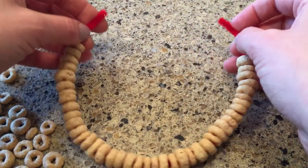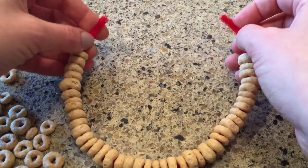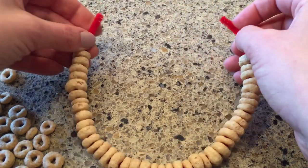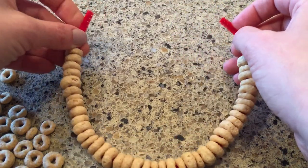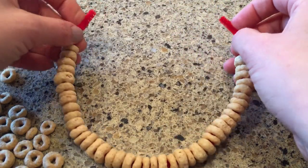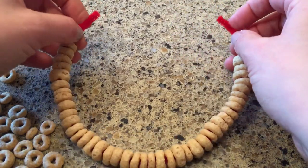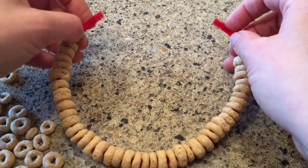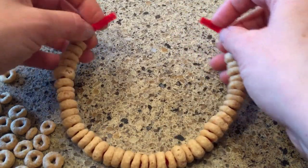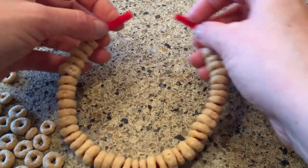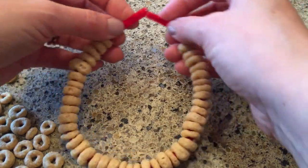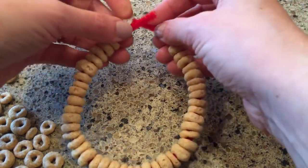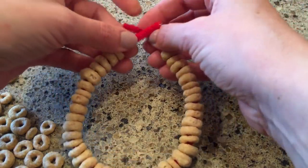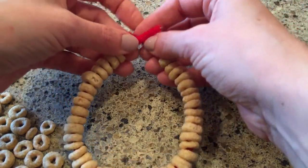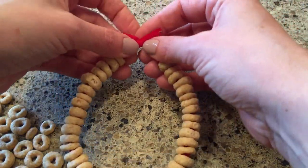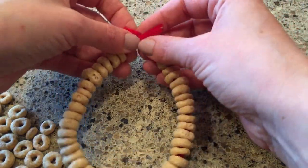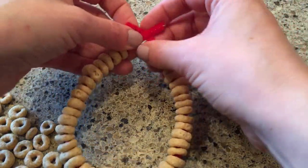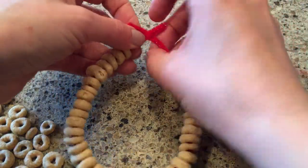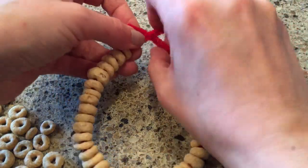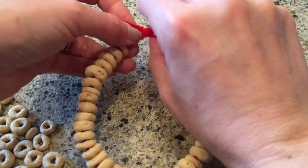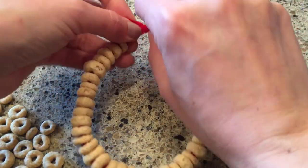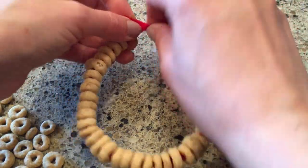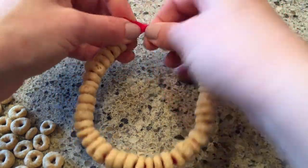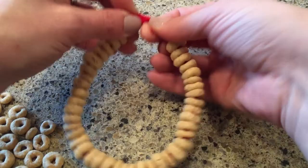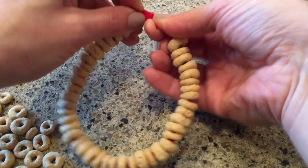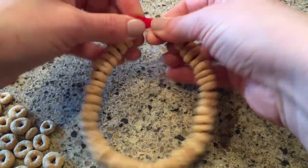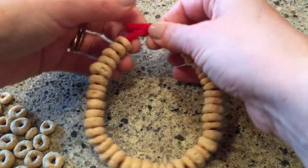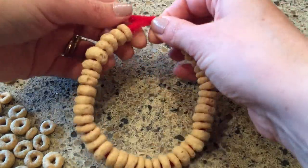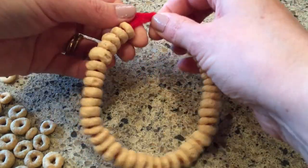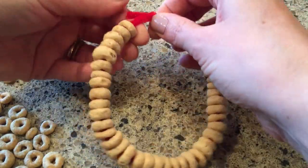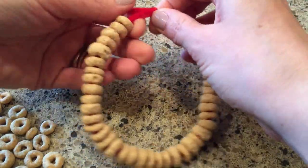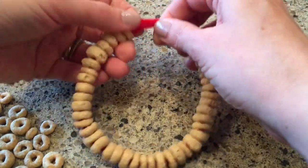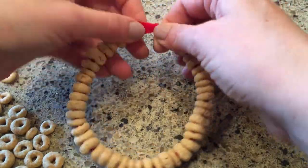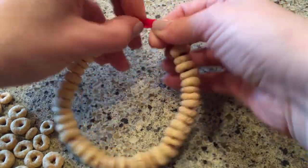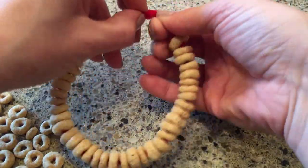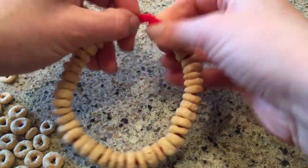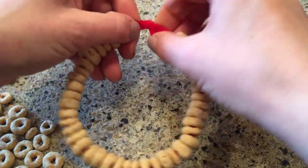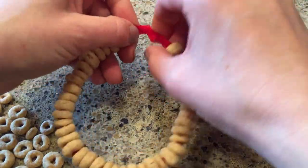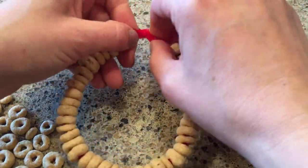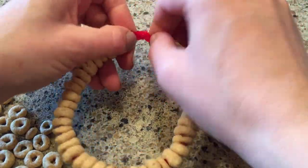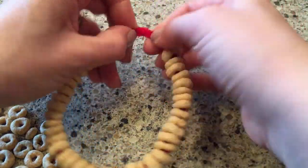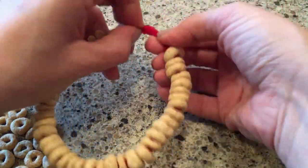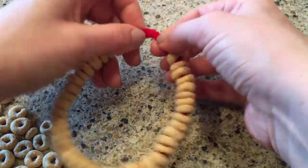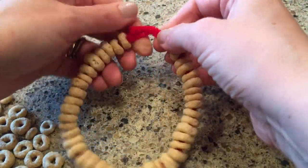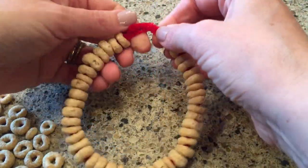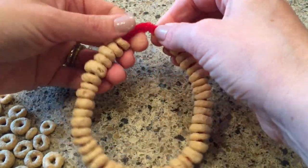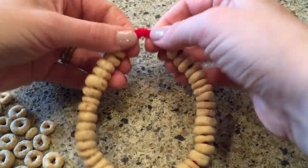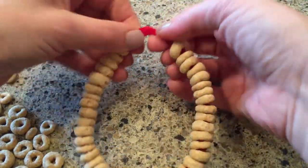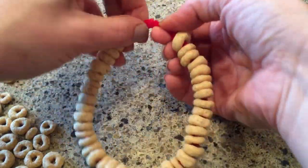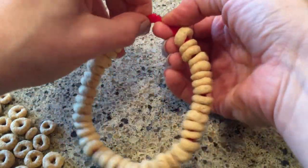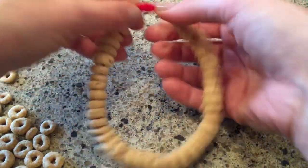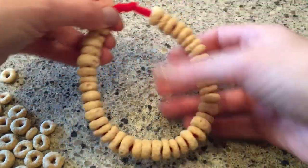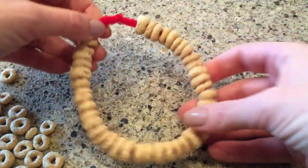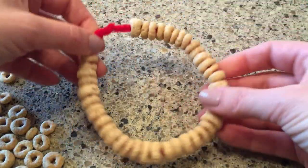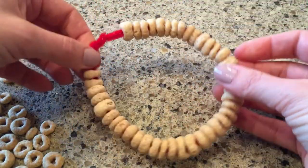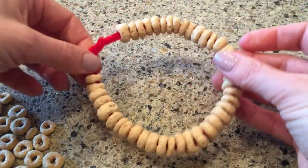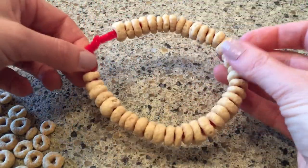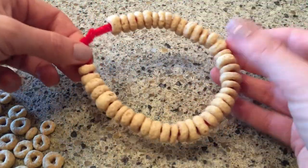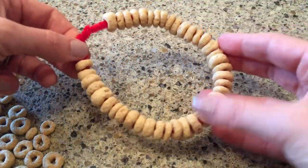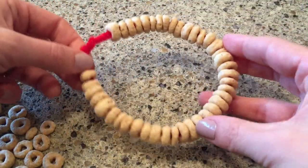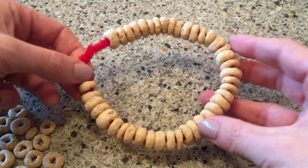i'm just going to do a circle and i'm going to twist the two ends of the pipe cleaner together and there's your bird feeder you